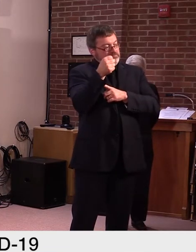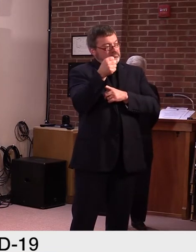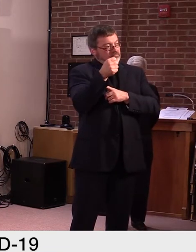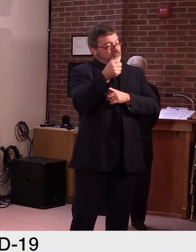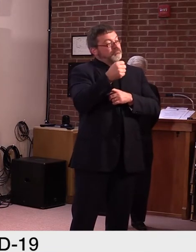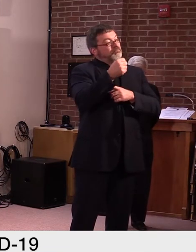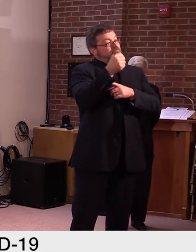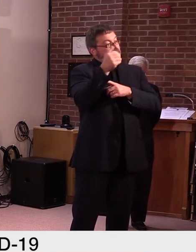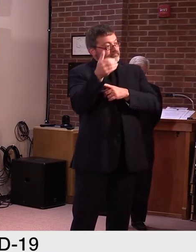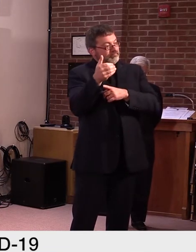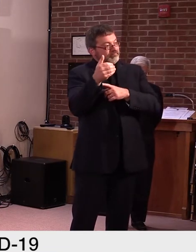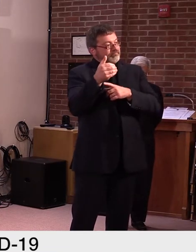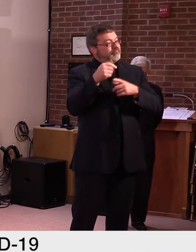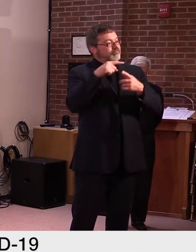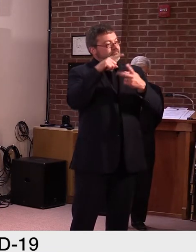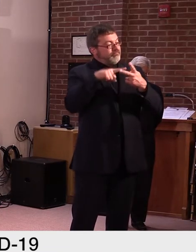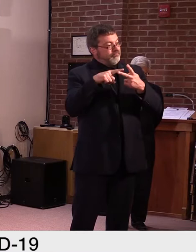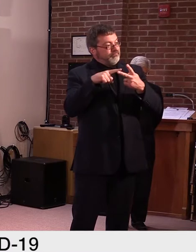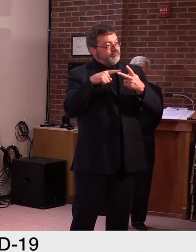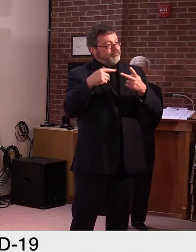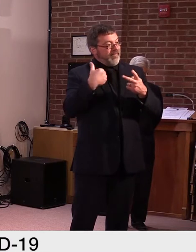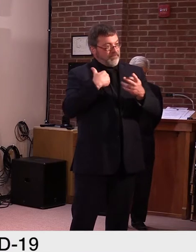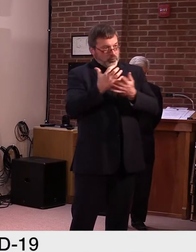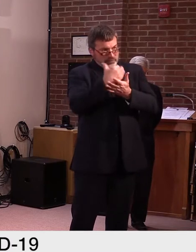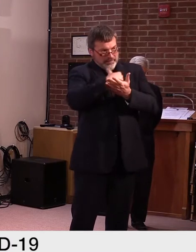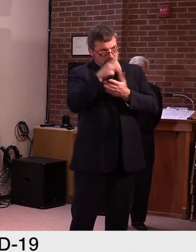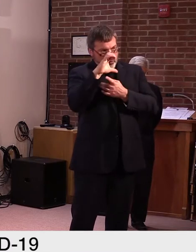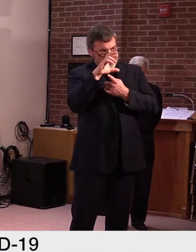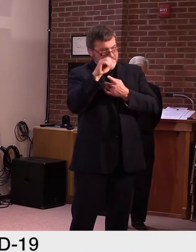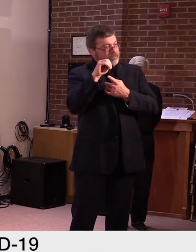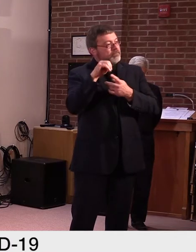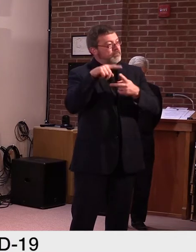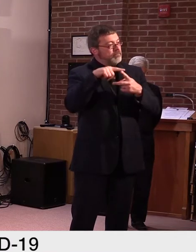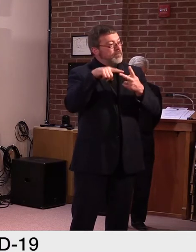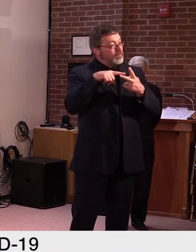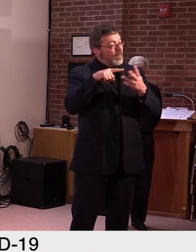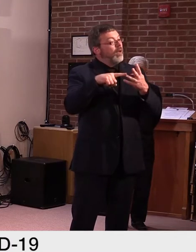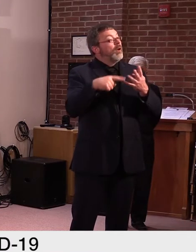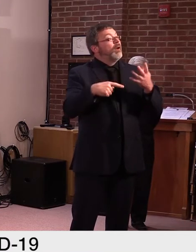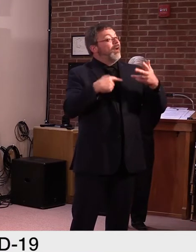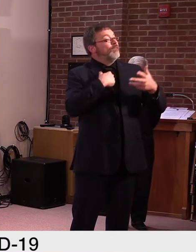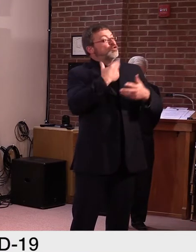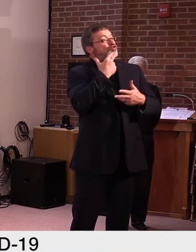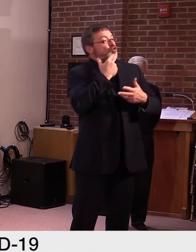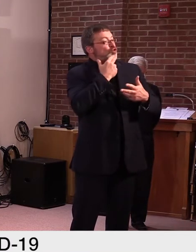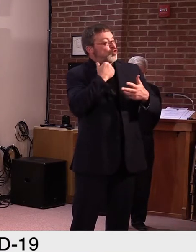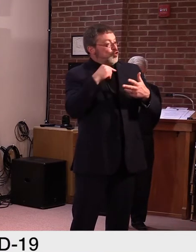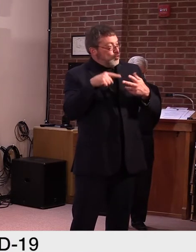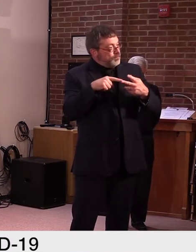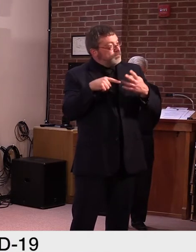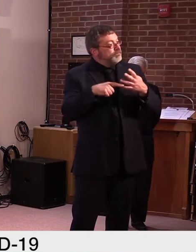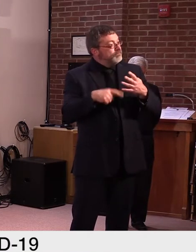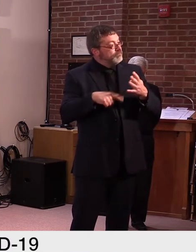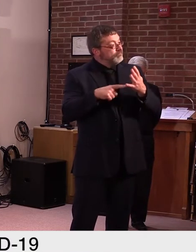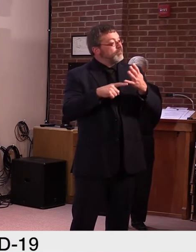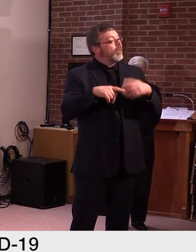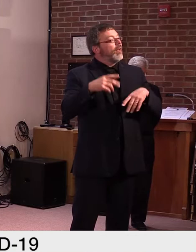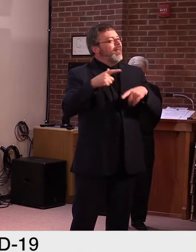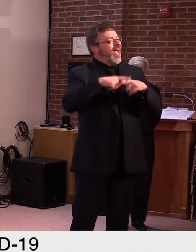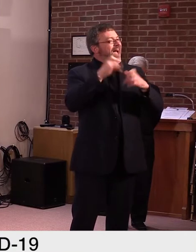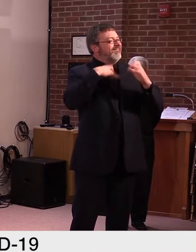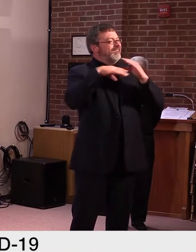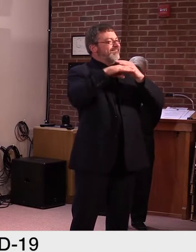made with a base of milk, cream, sugar, and natural stabilizers. Again, not too